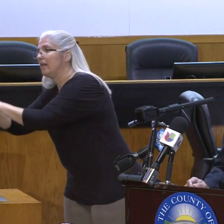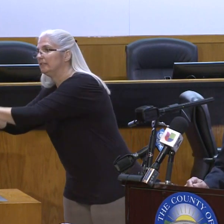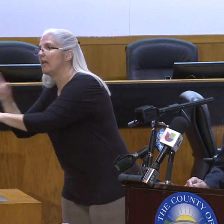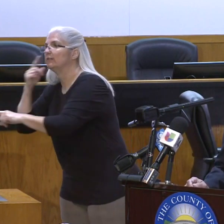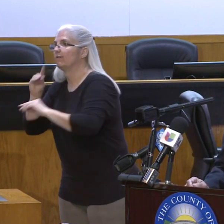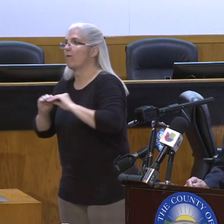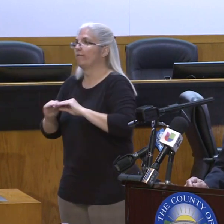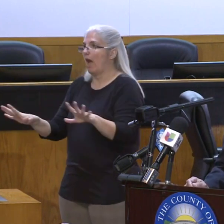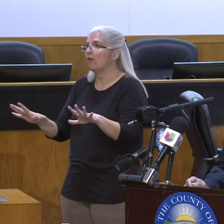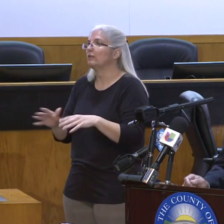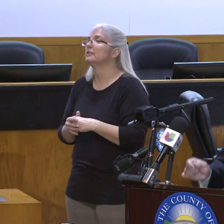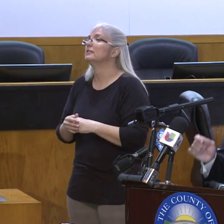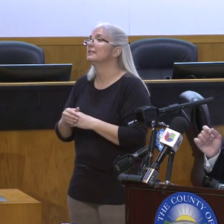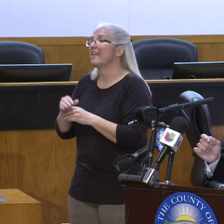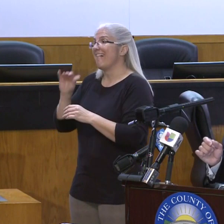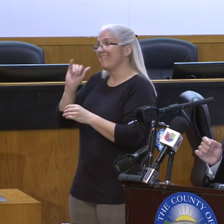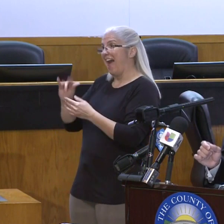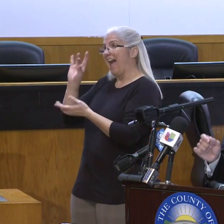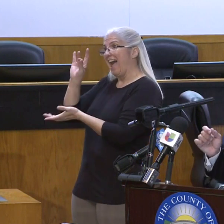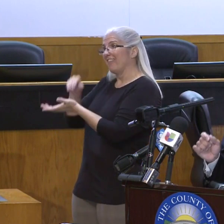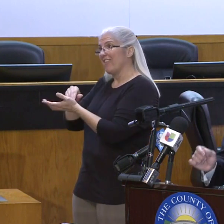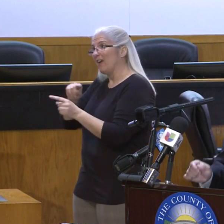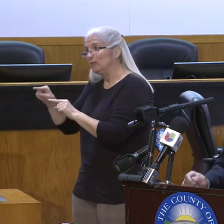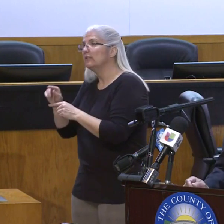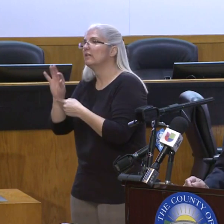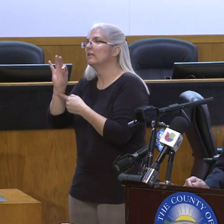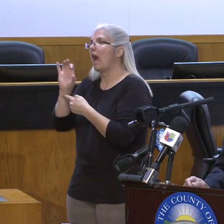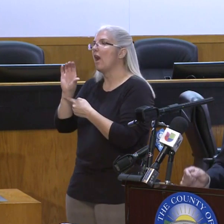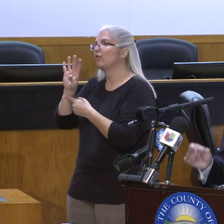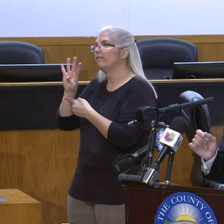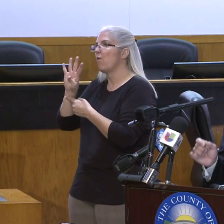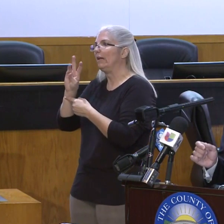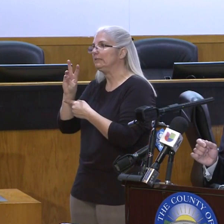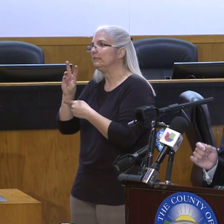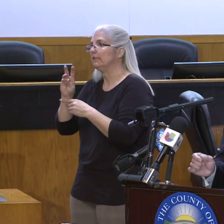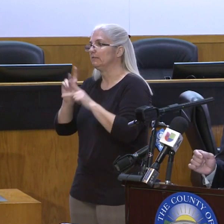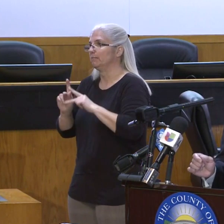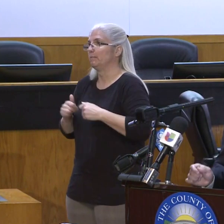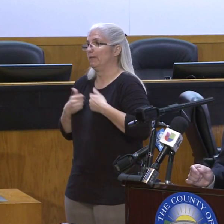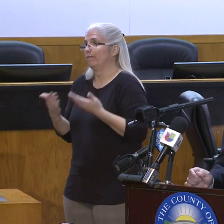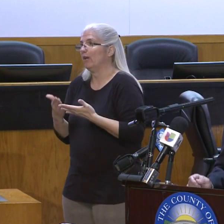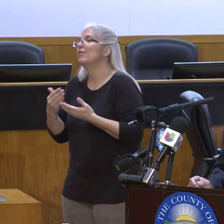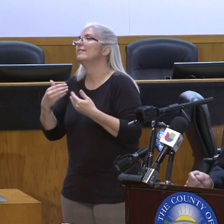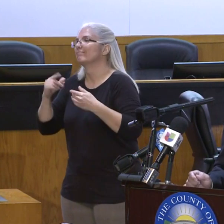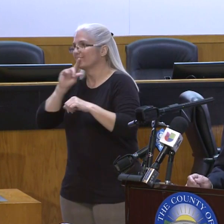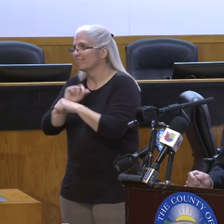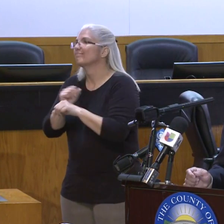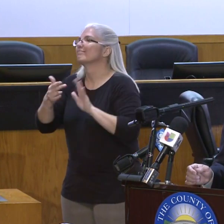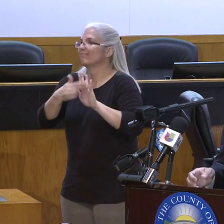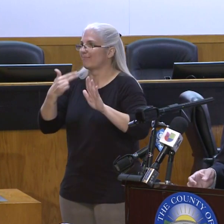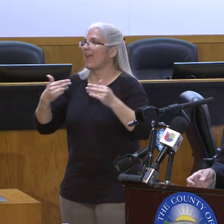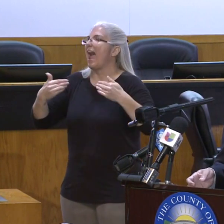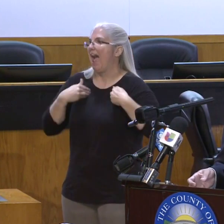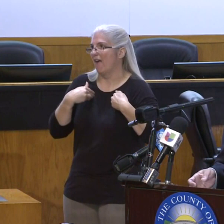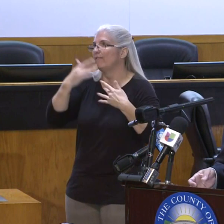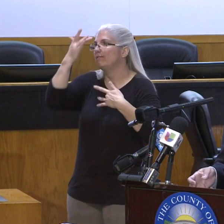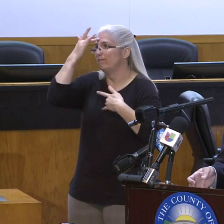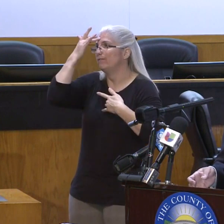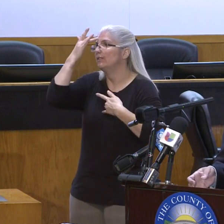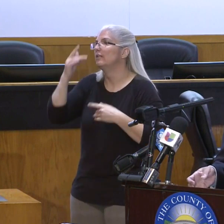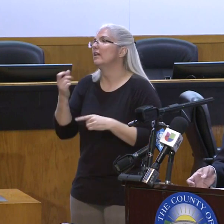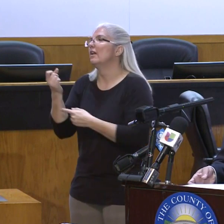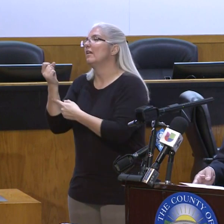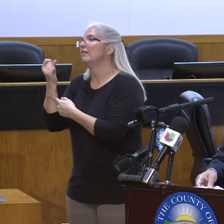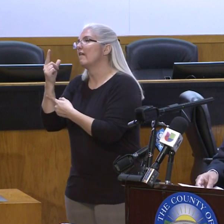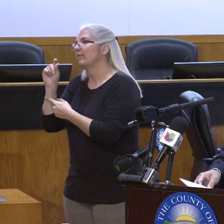956 residents of those tests were positive. 11.59% of those